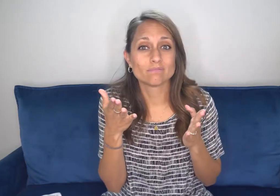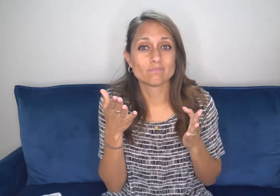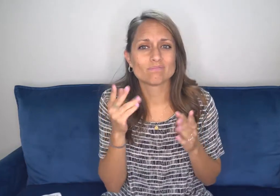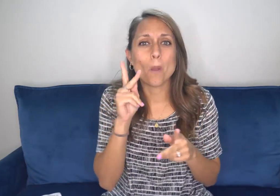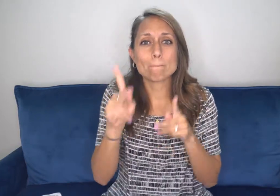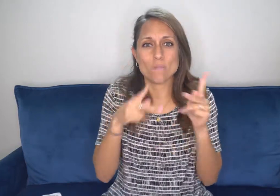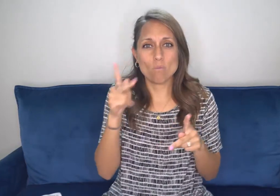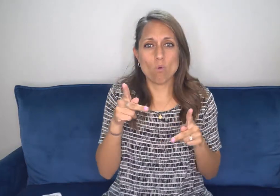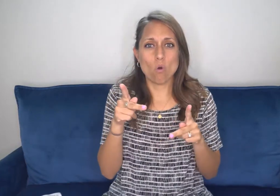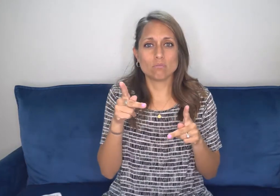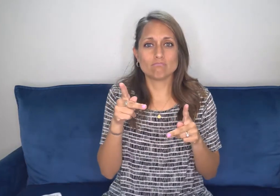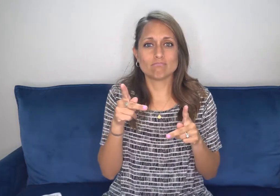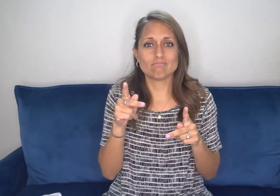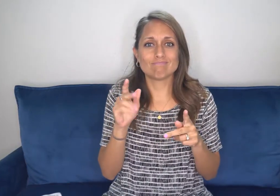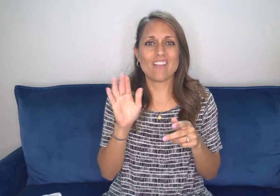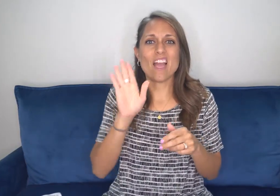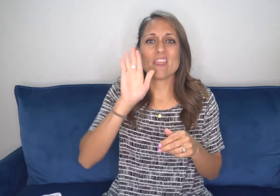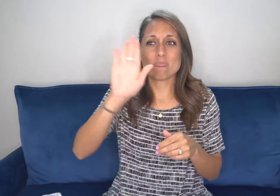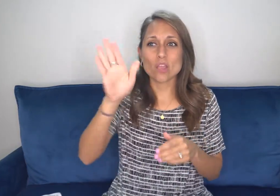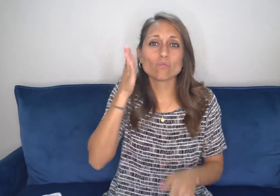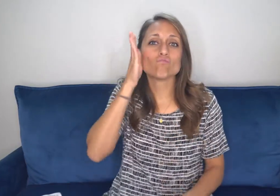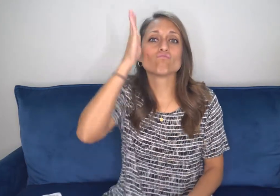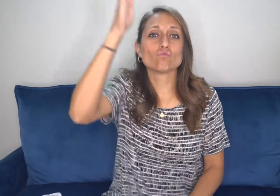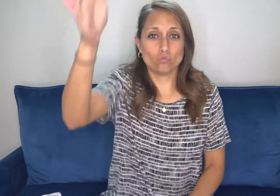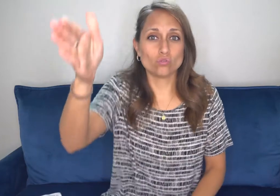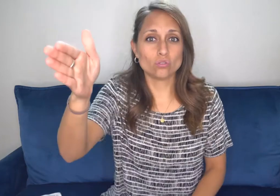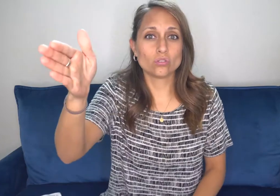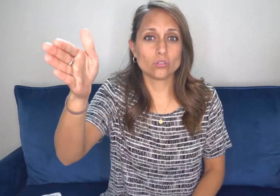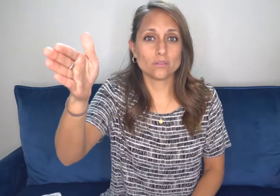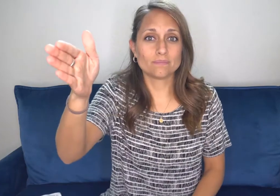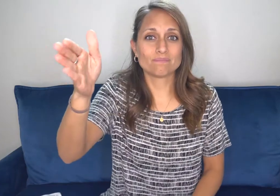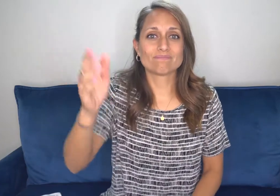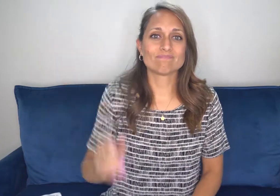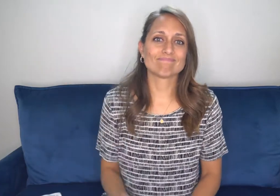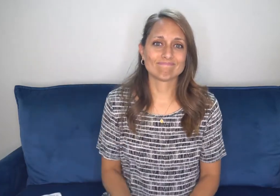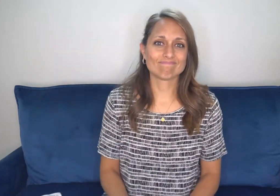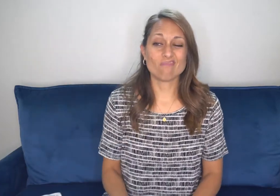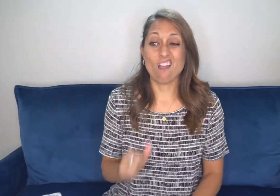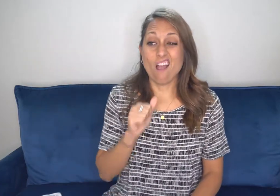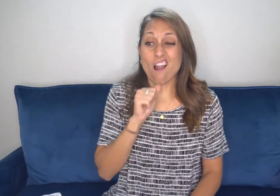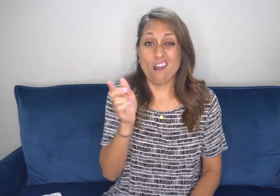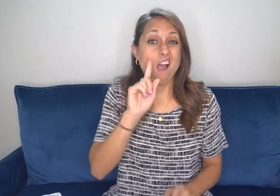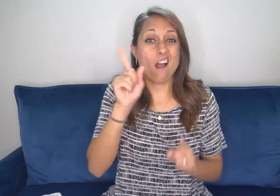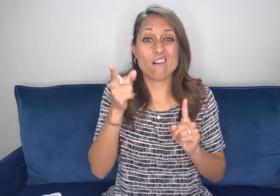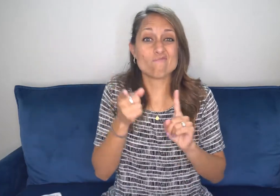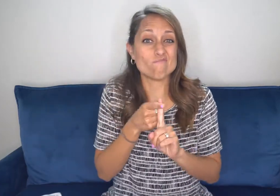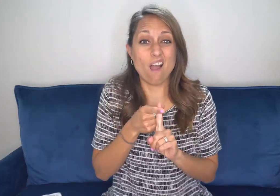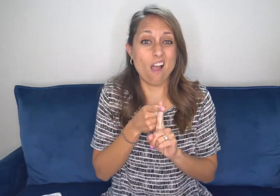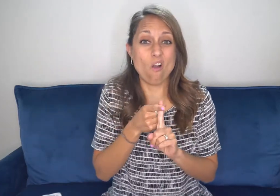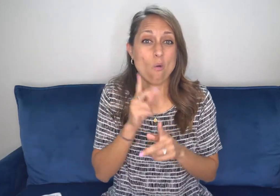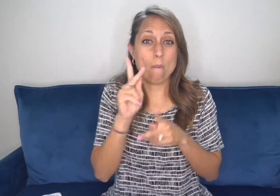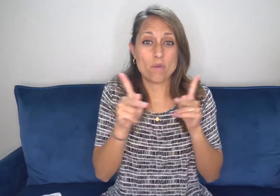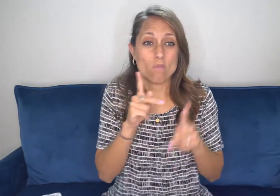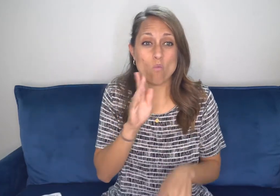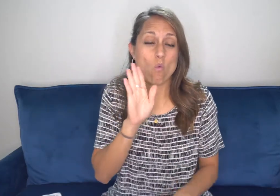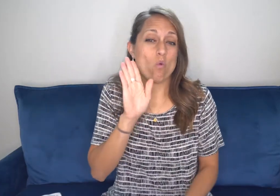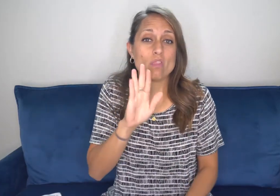how the Lord Jesus cared about people. He cared about their future and not just